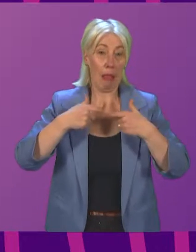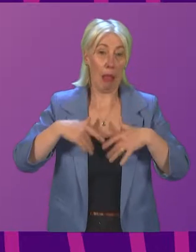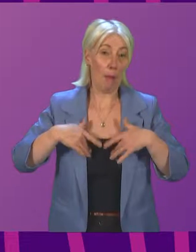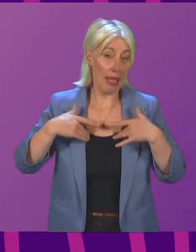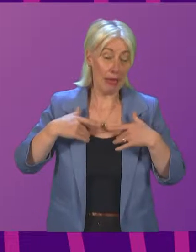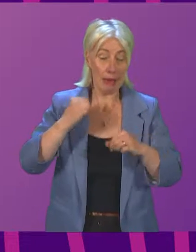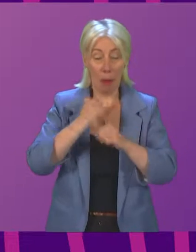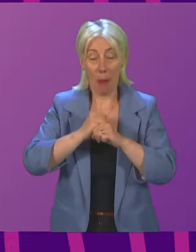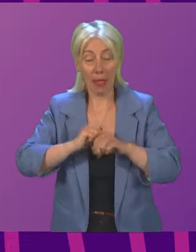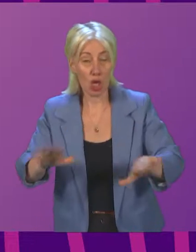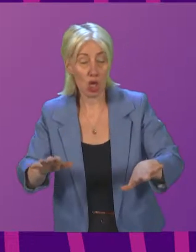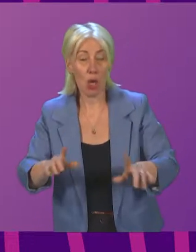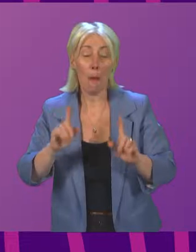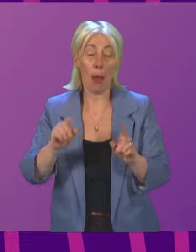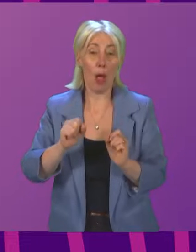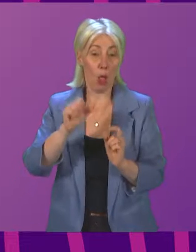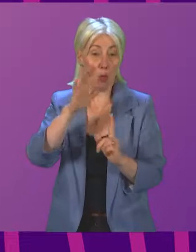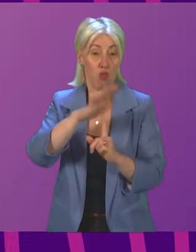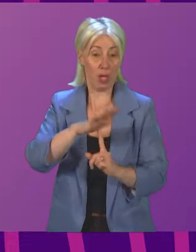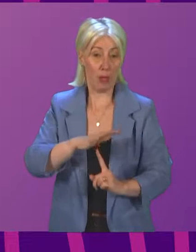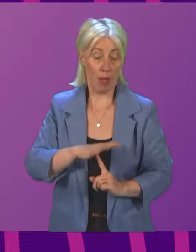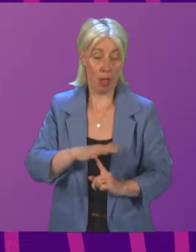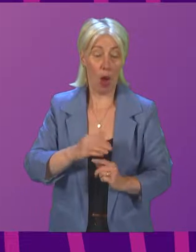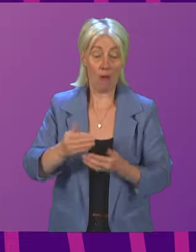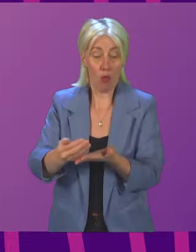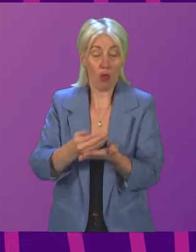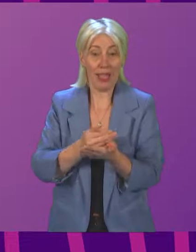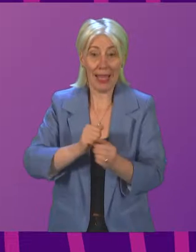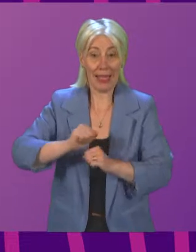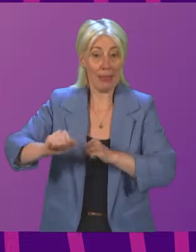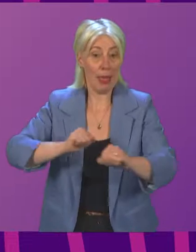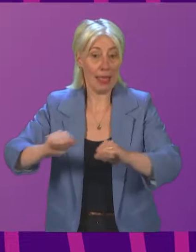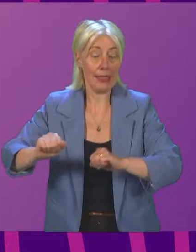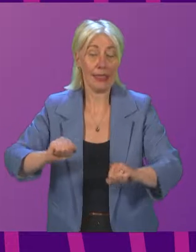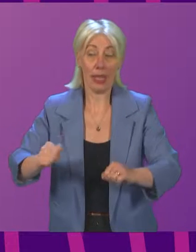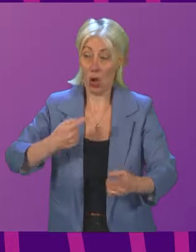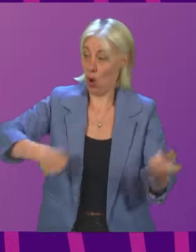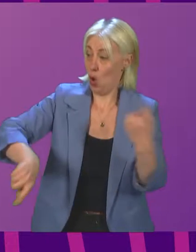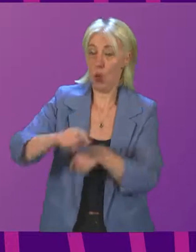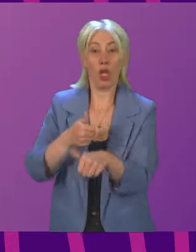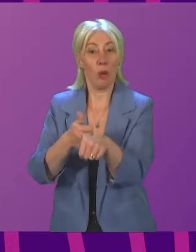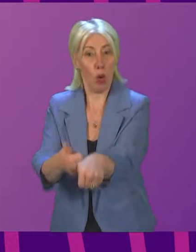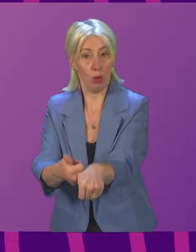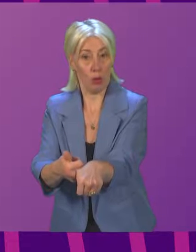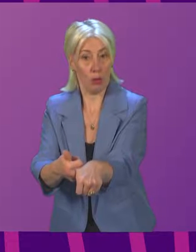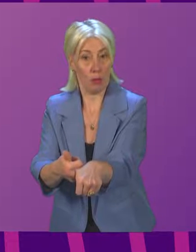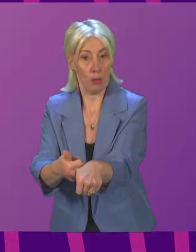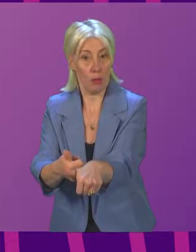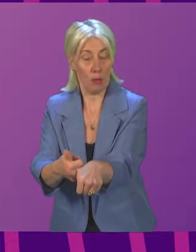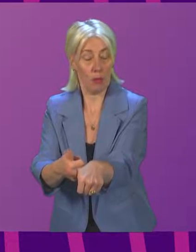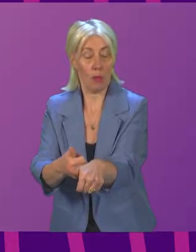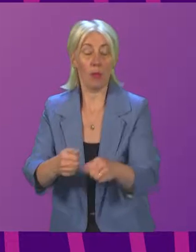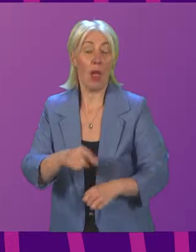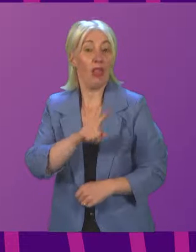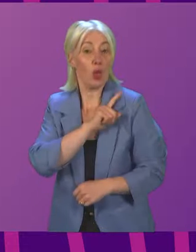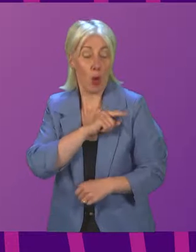legal opinion. The principle of protected spaces is one which this government supports. And that is why